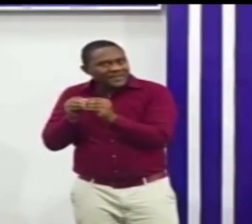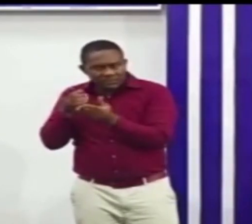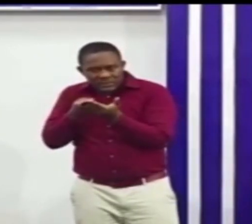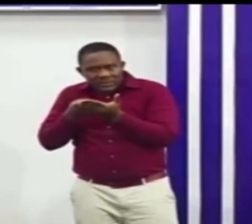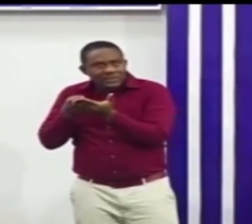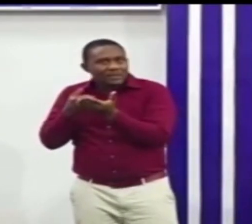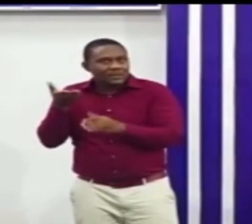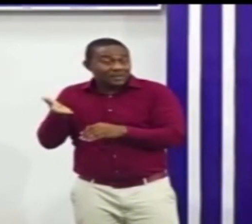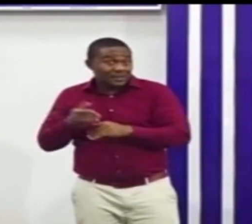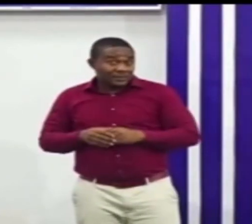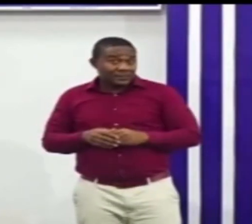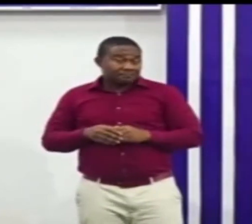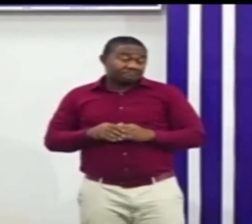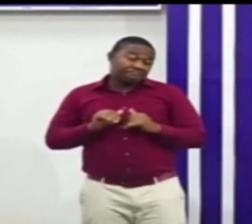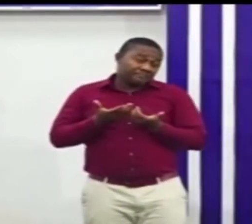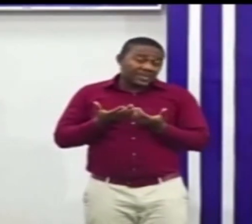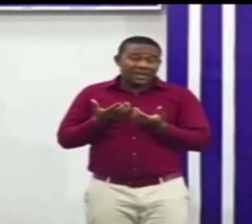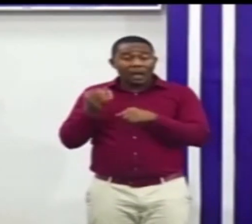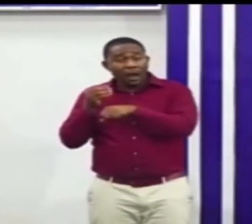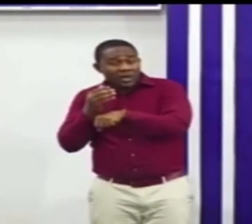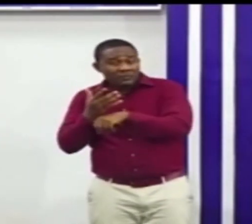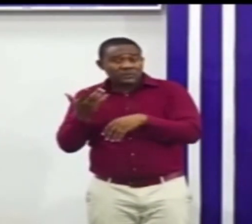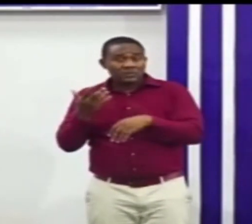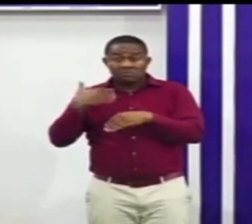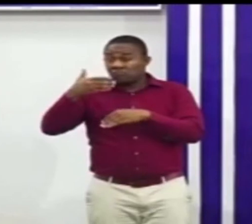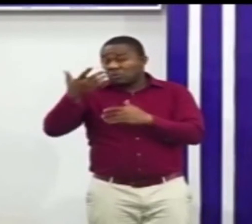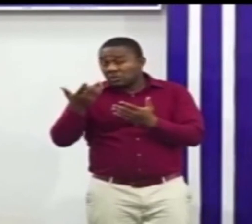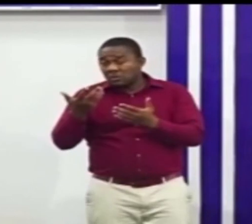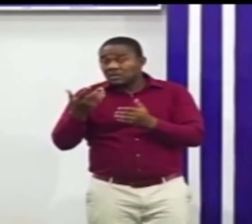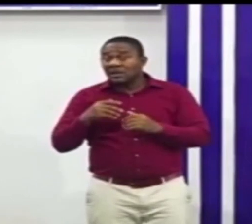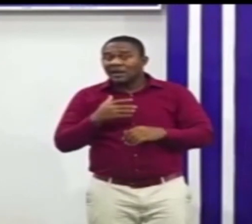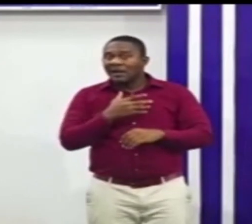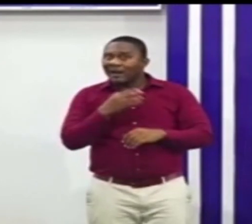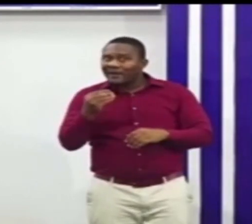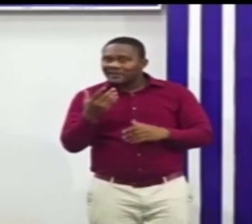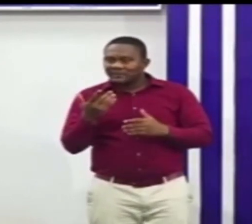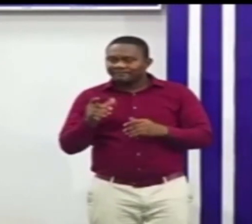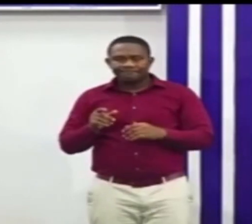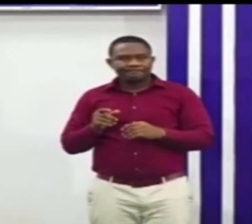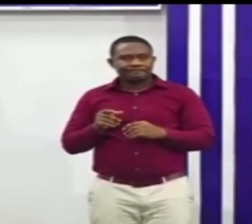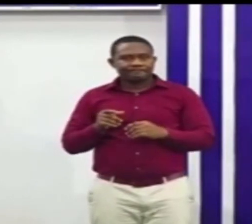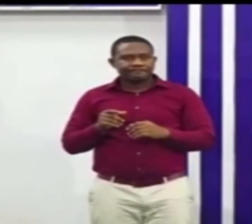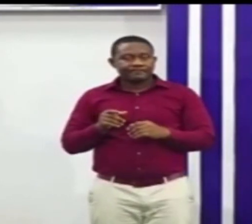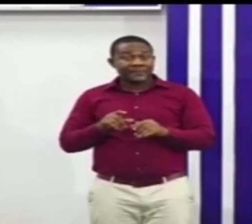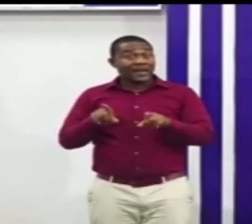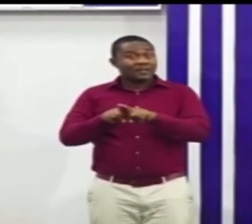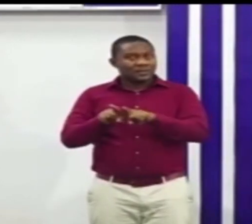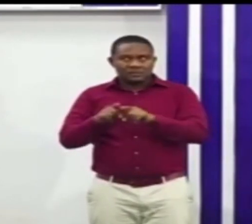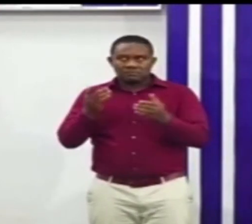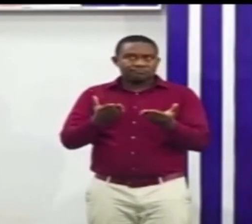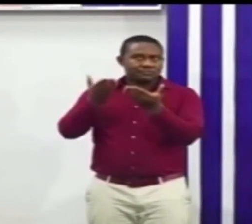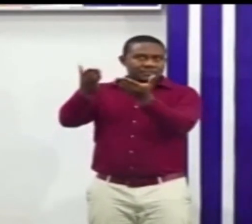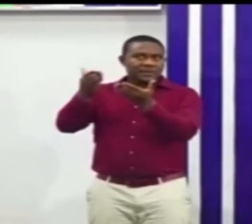have been made, the implications, and will commence preparations for laying same before Parliament